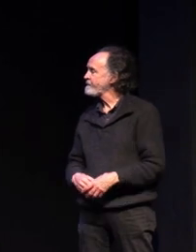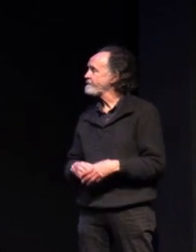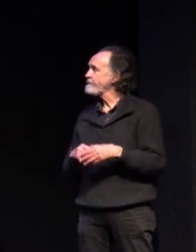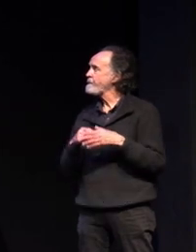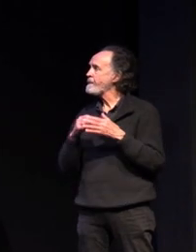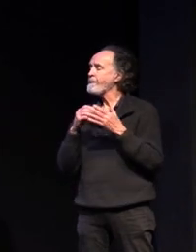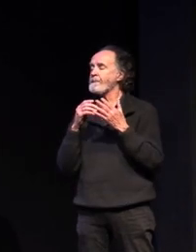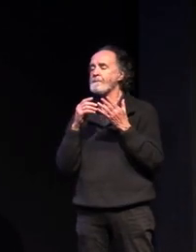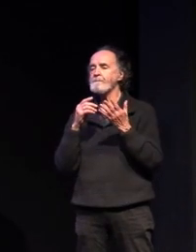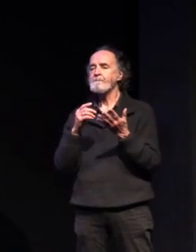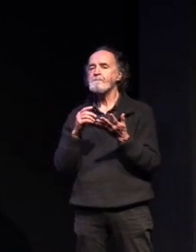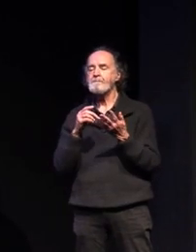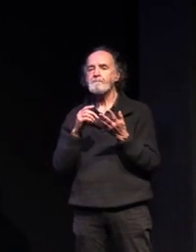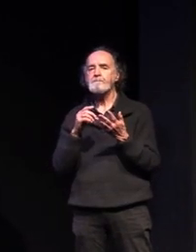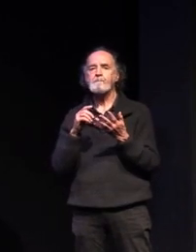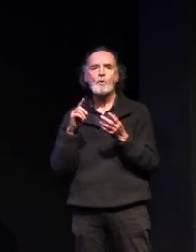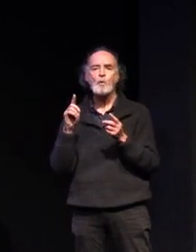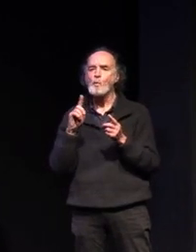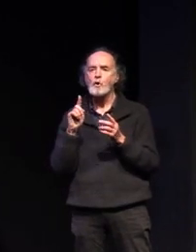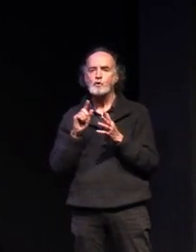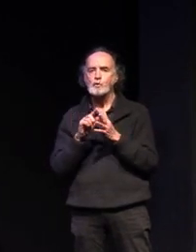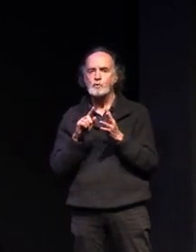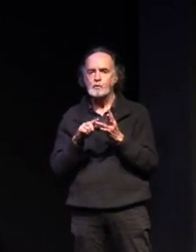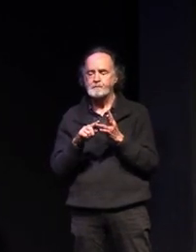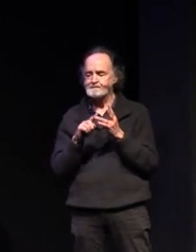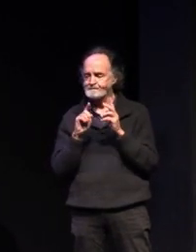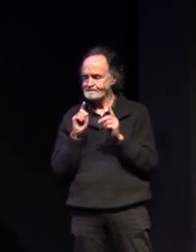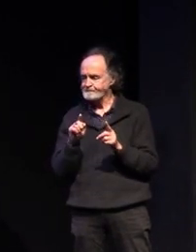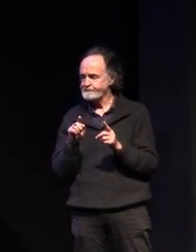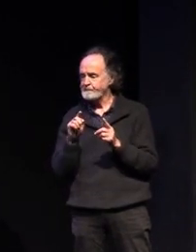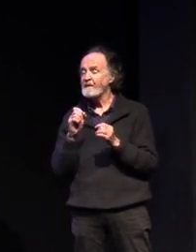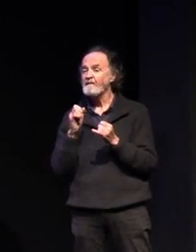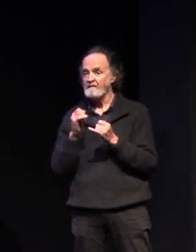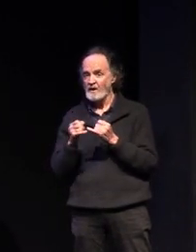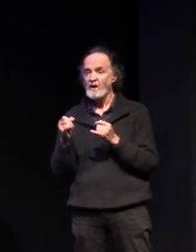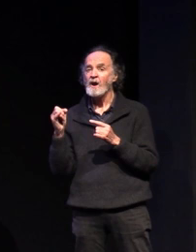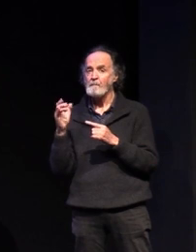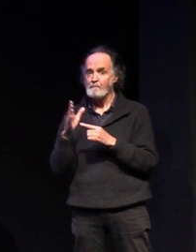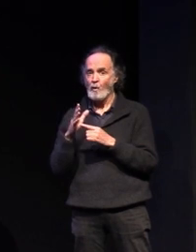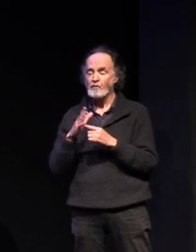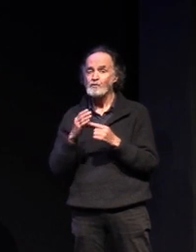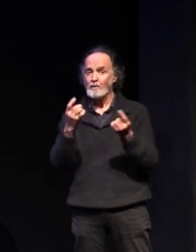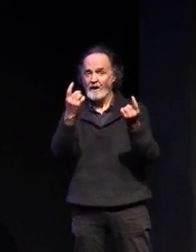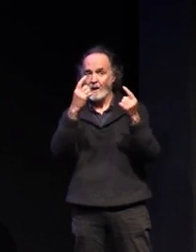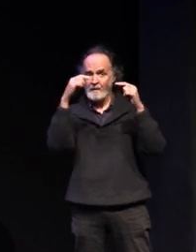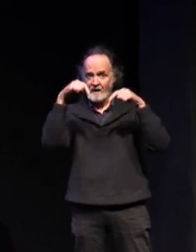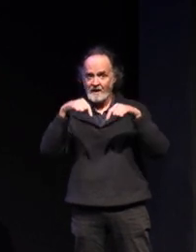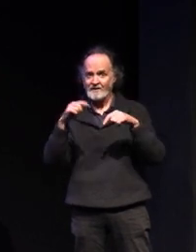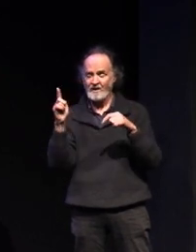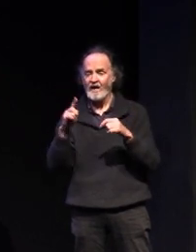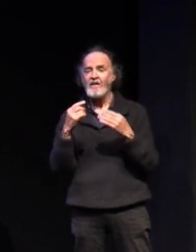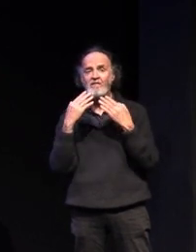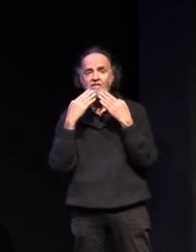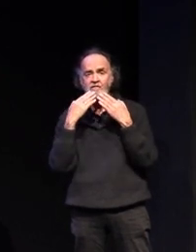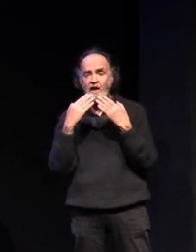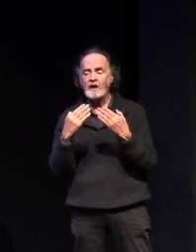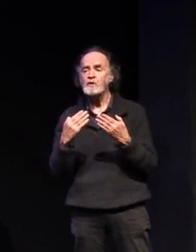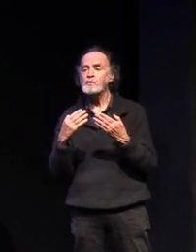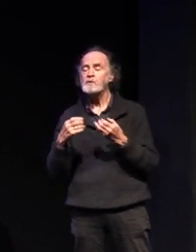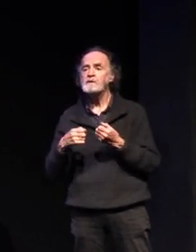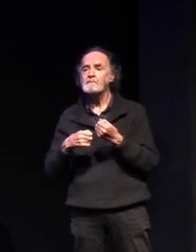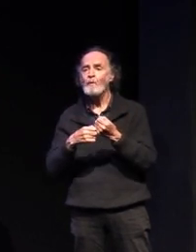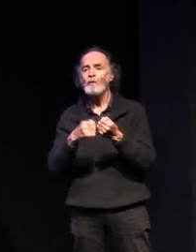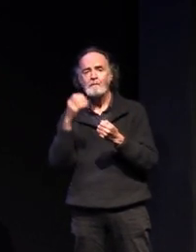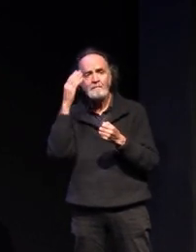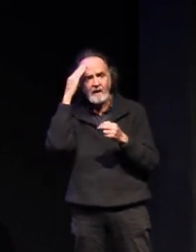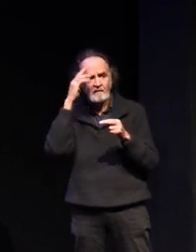so the things to do this is a really important start coming along tonight a critical start and thank you to the support of parents and